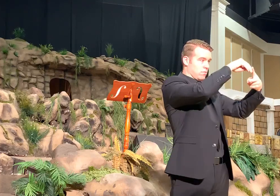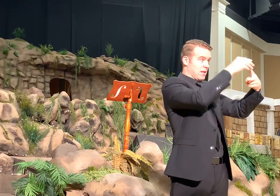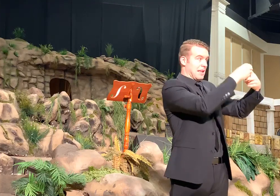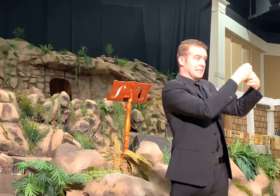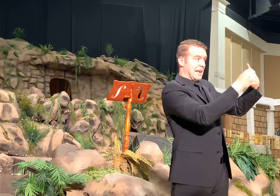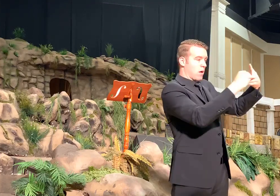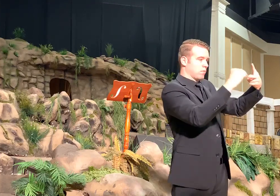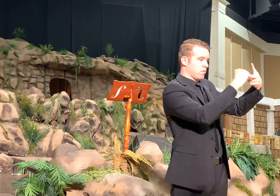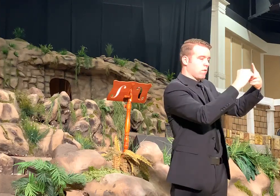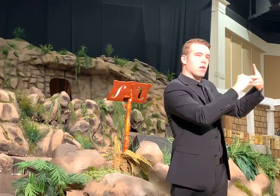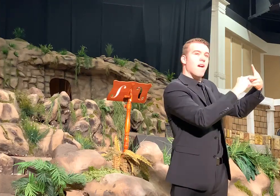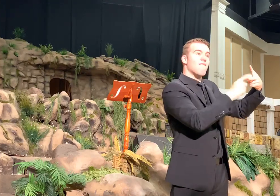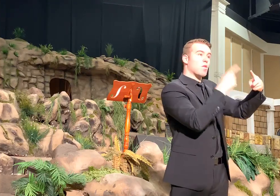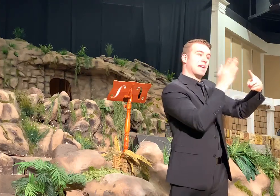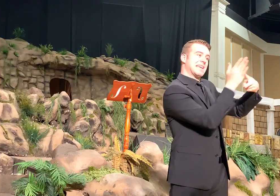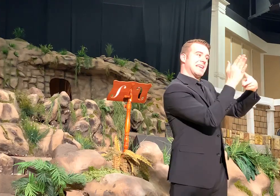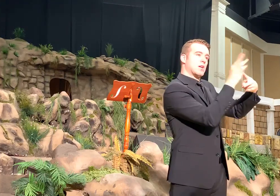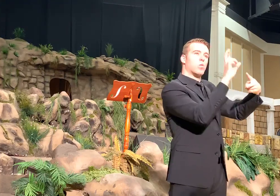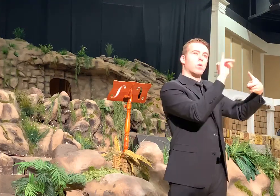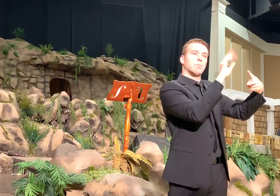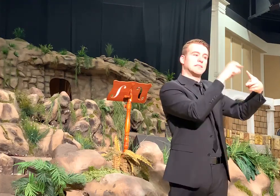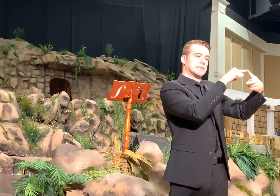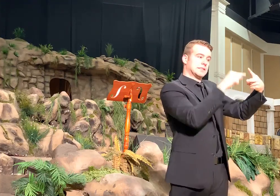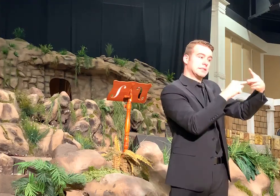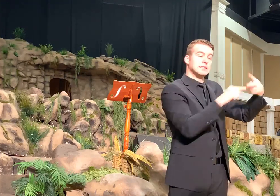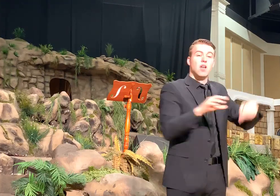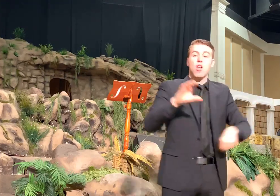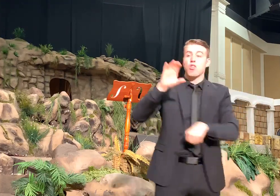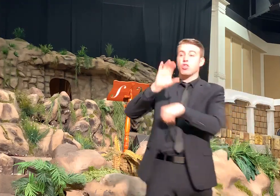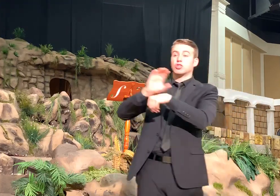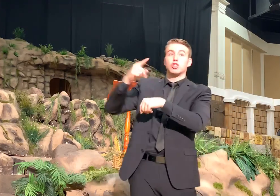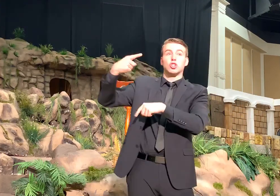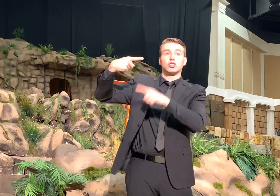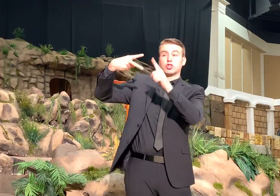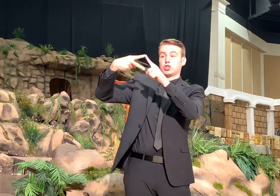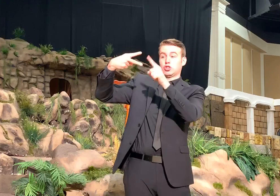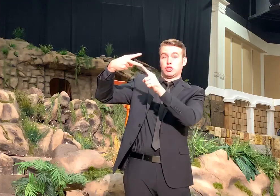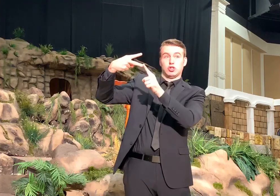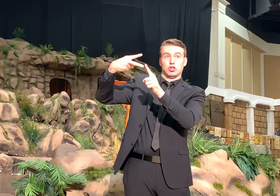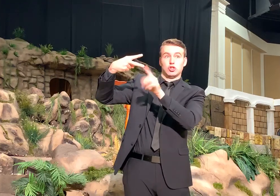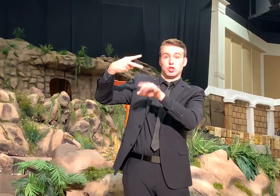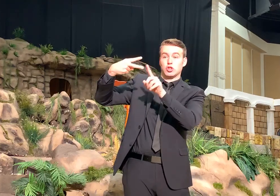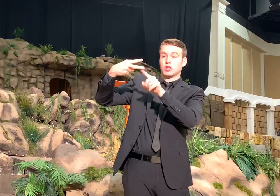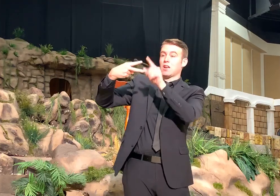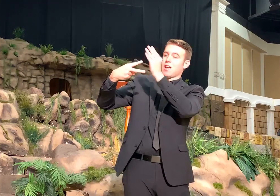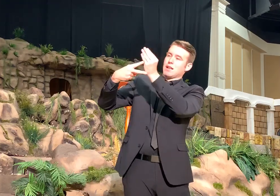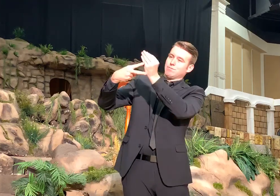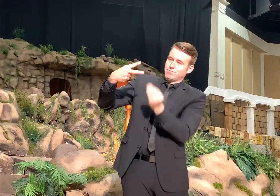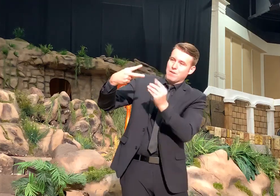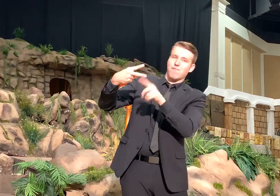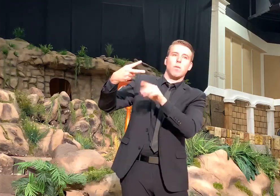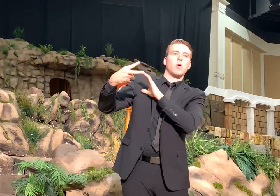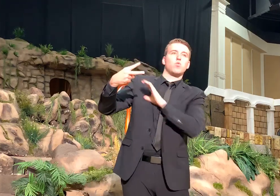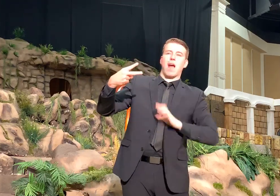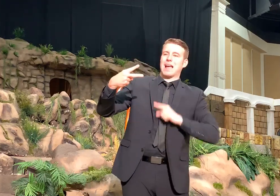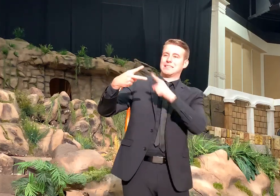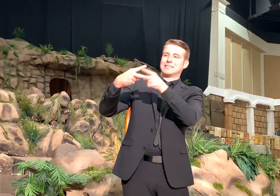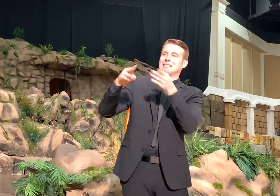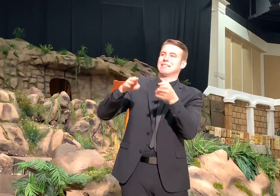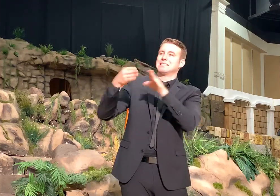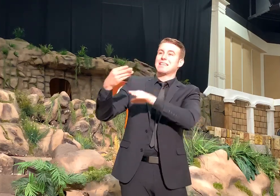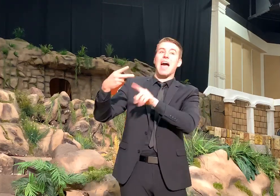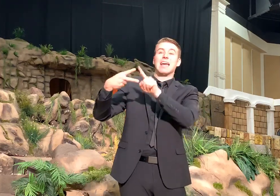The his rib and the church is actually made from Christ and is